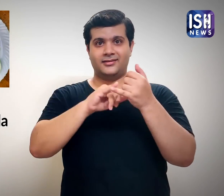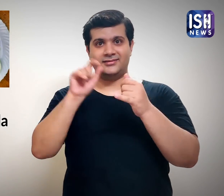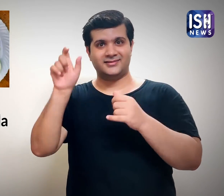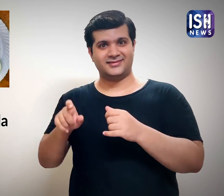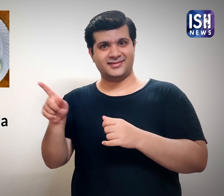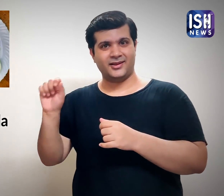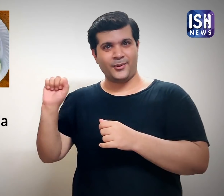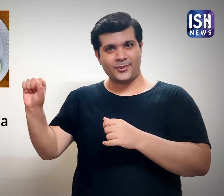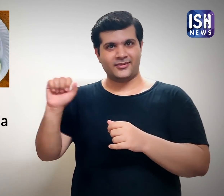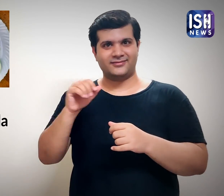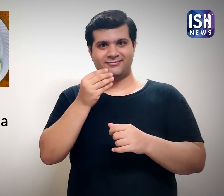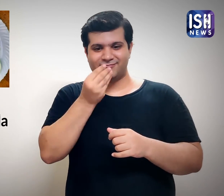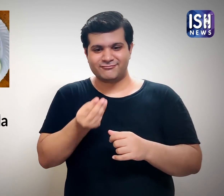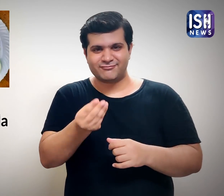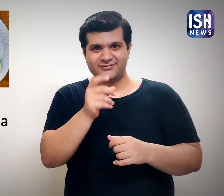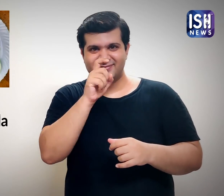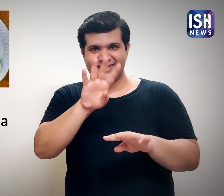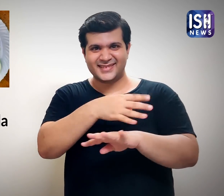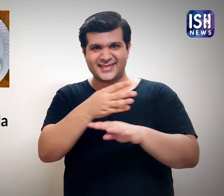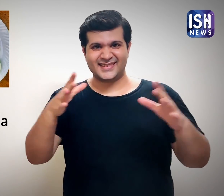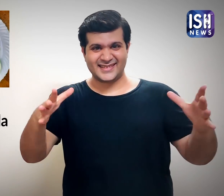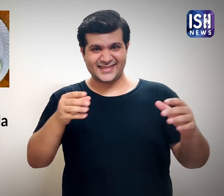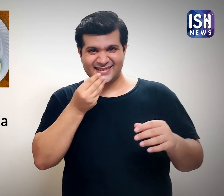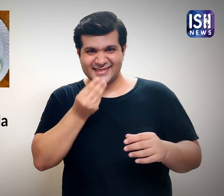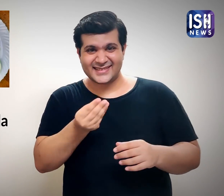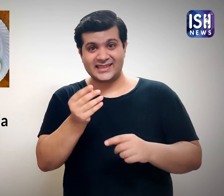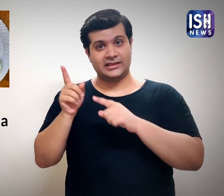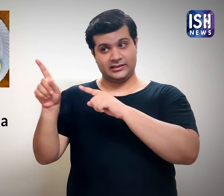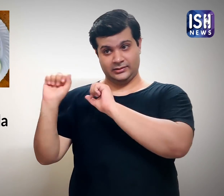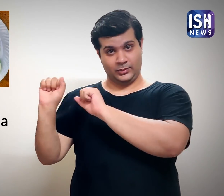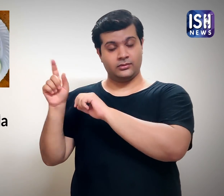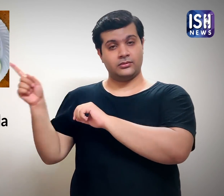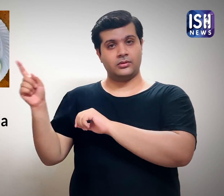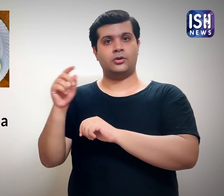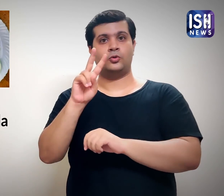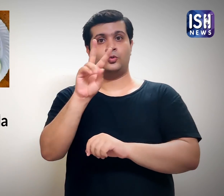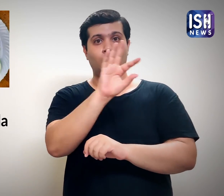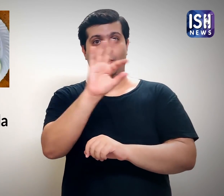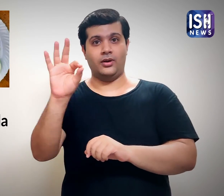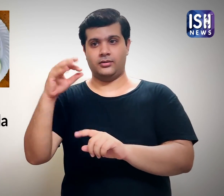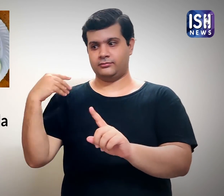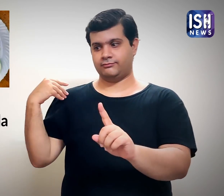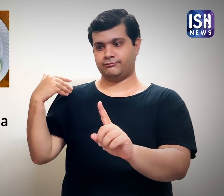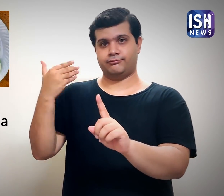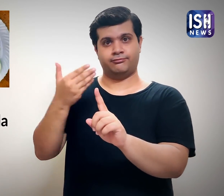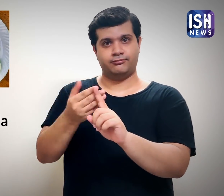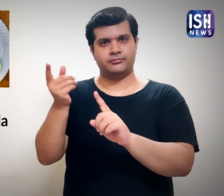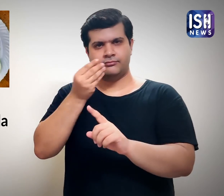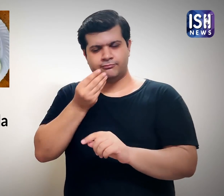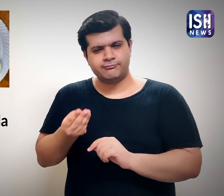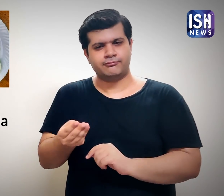Sankar Lingam said, 8. For two weeks he fed the hens and now the egg yolks are yellow in colour. 8.